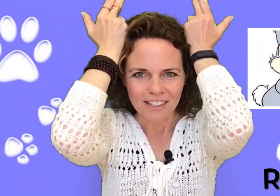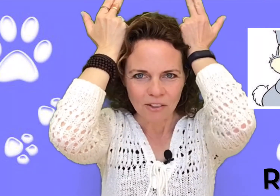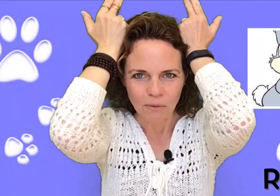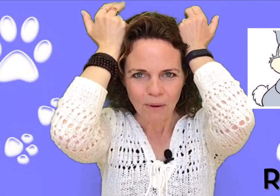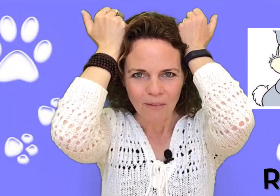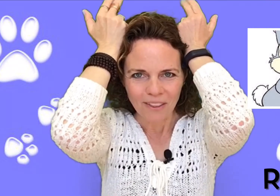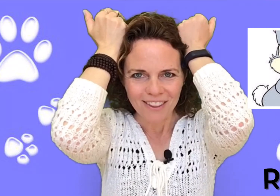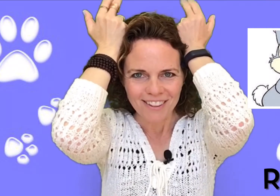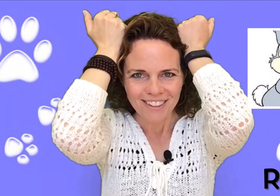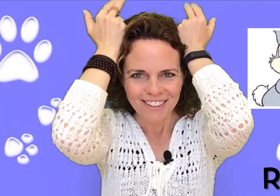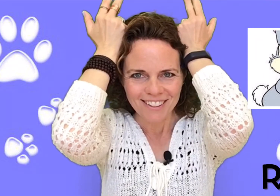do both.